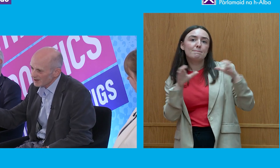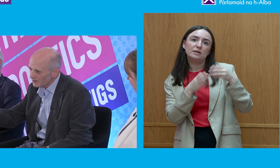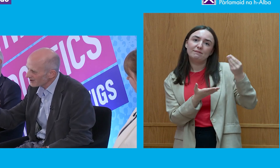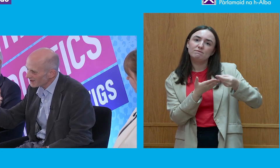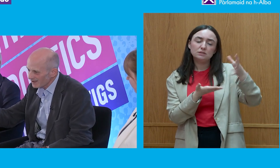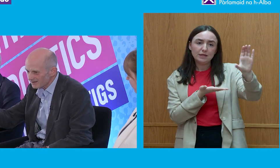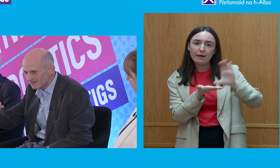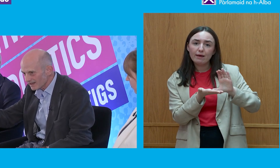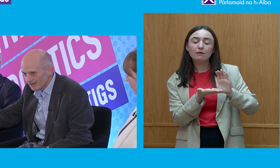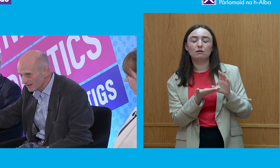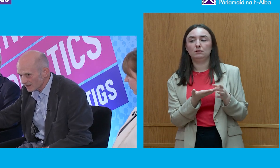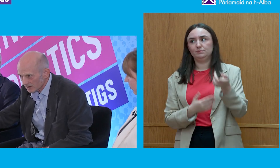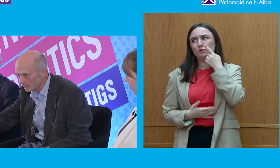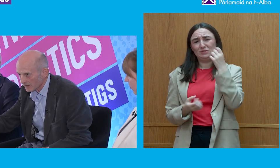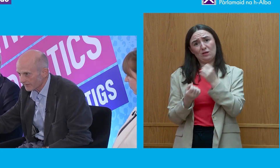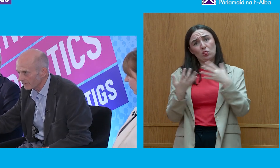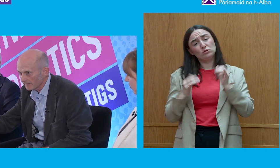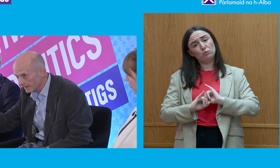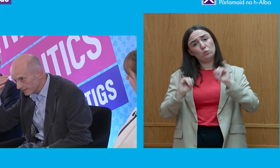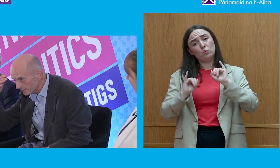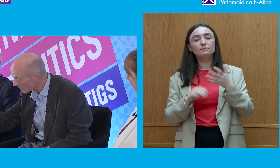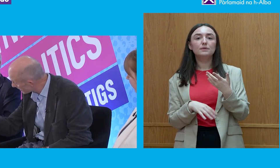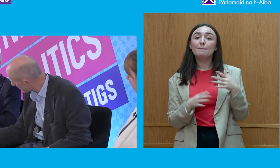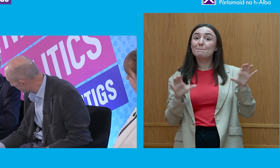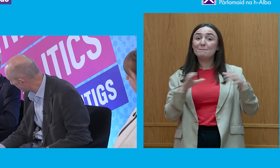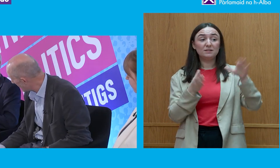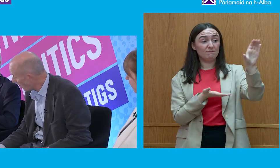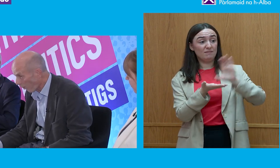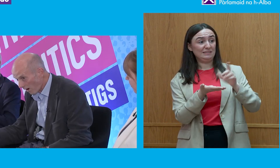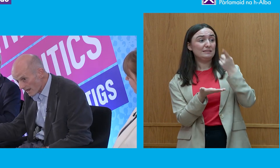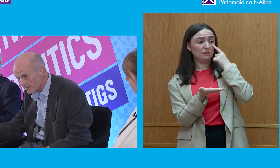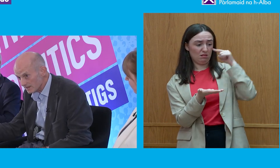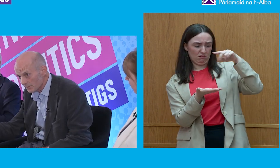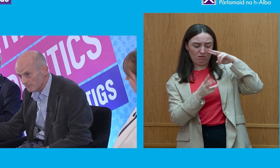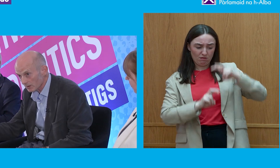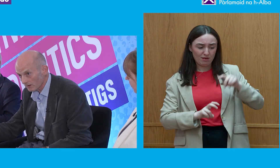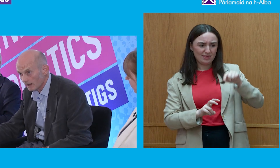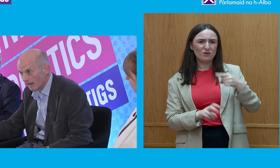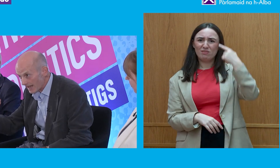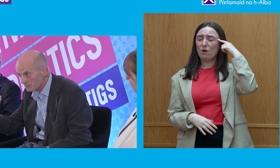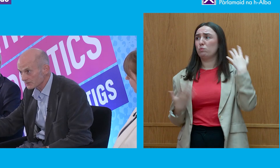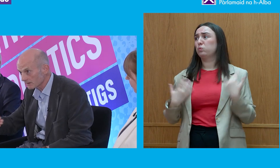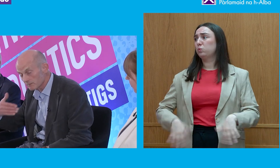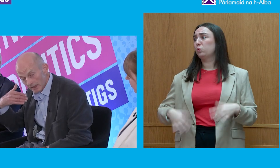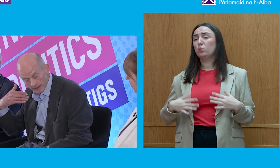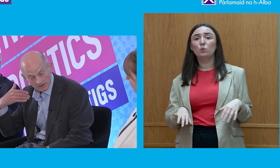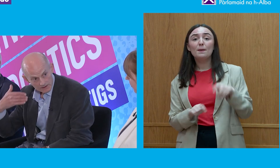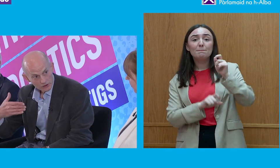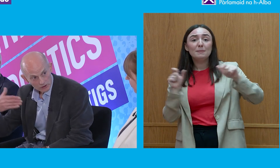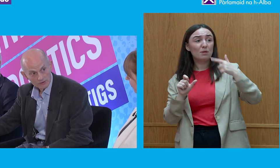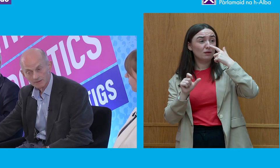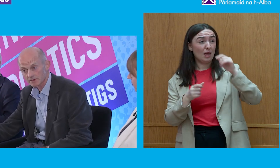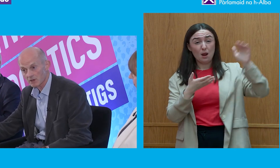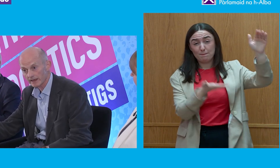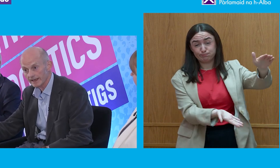world, you know, take a little look at party funding and think, my God, why are these people able to donate